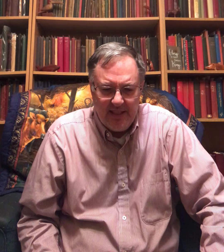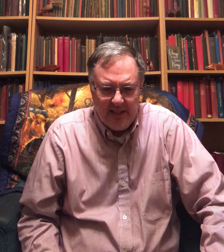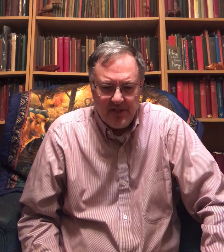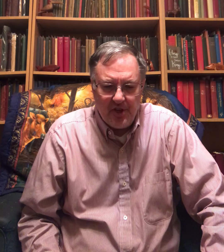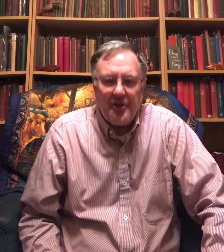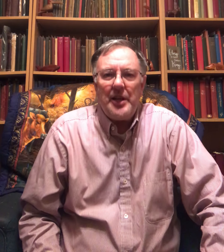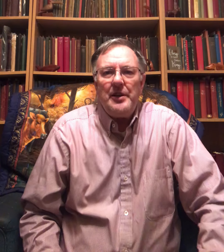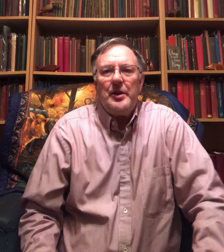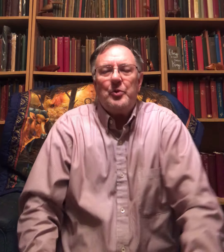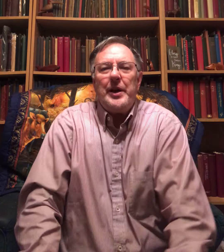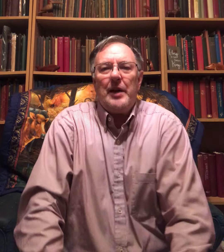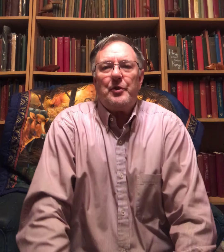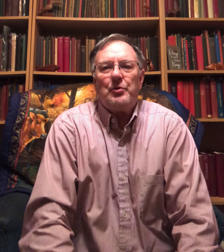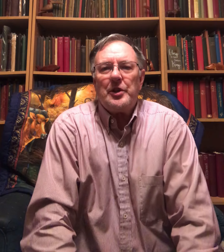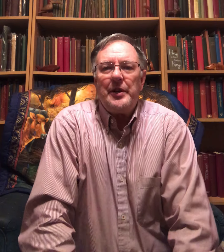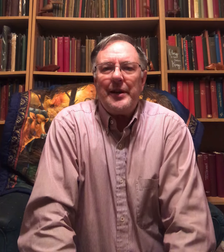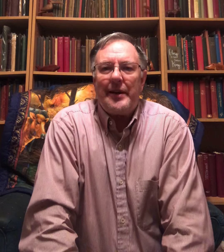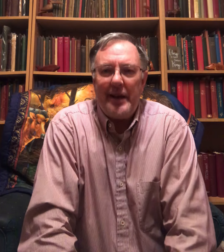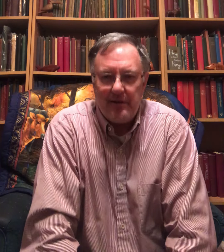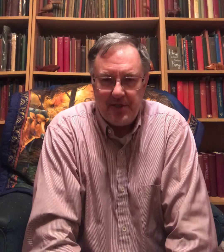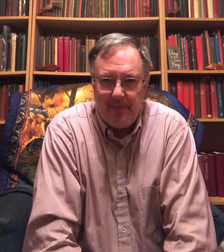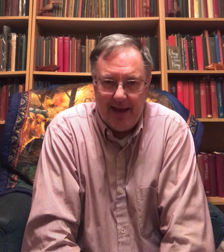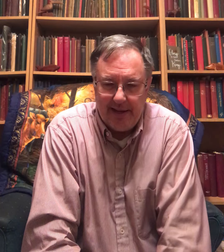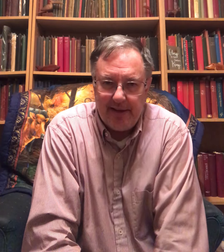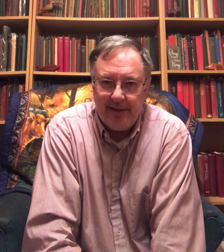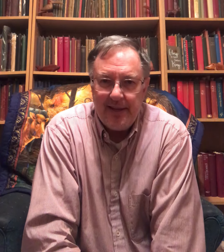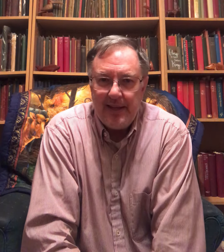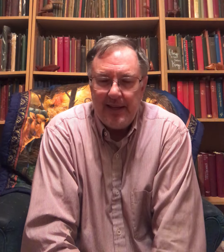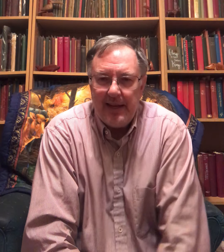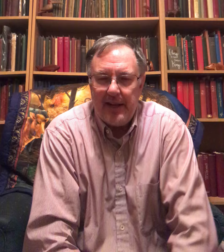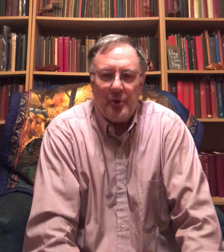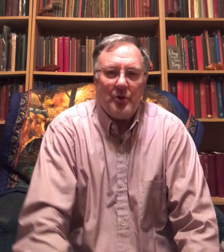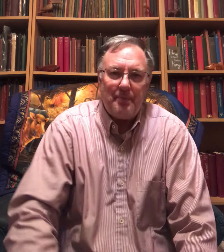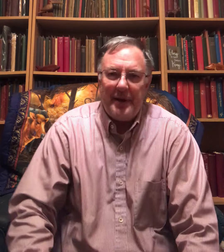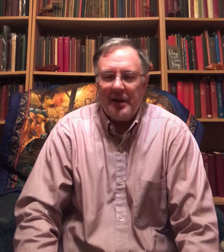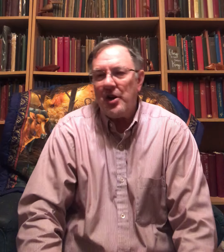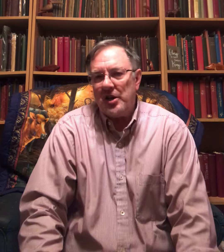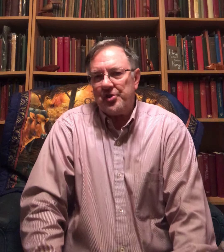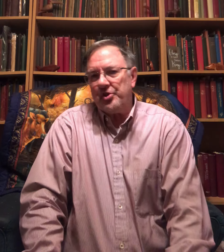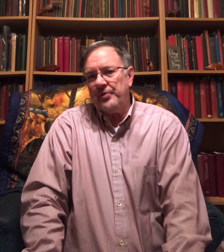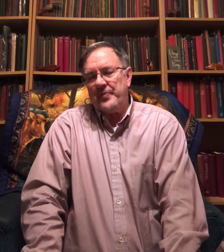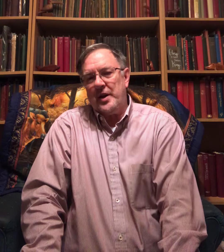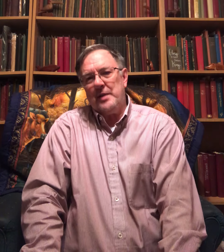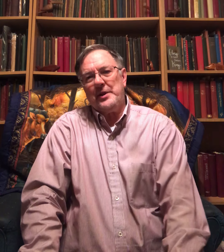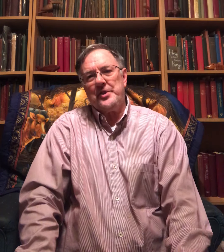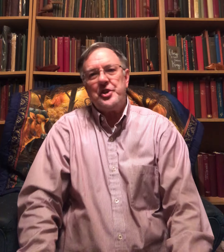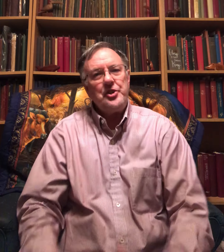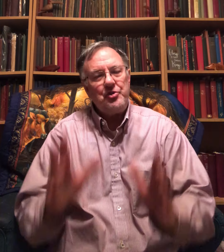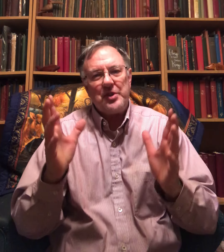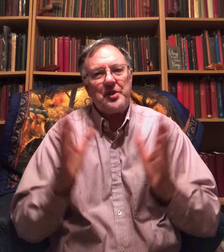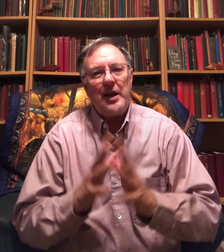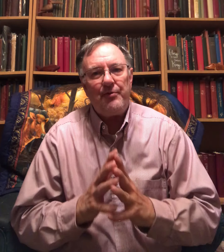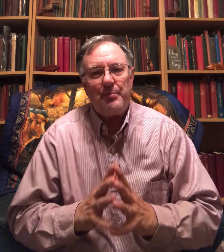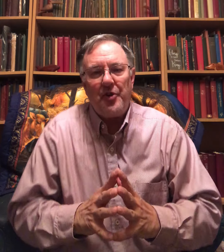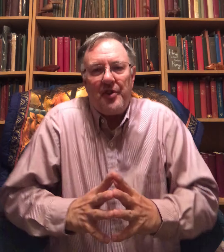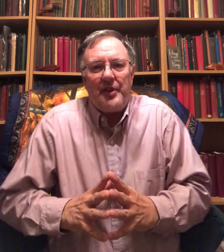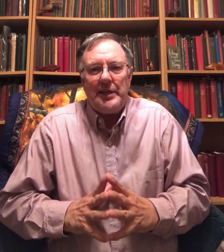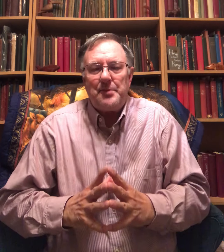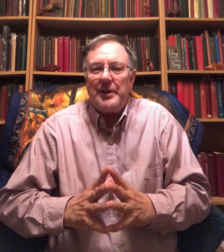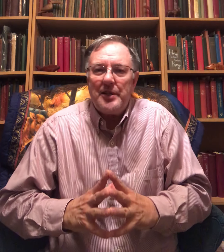So then we have the word charismatic and the word Pentecostal. I'm going to teach you a sign for both of these because